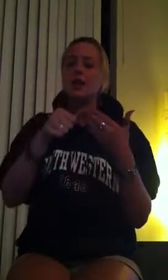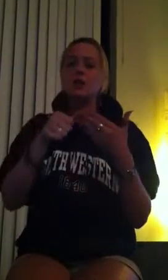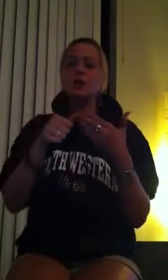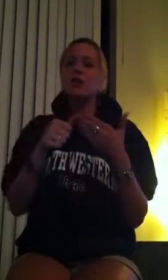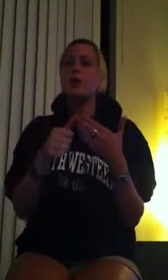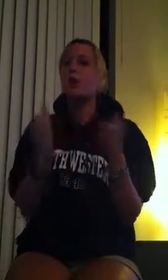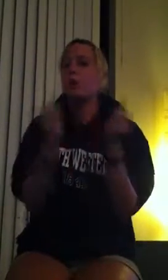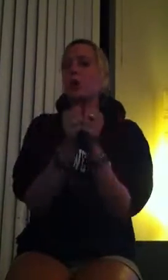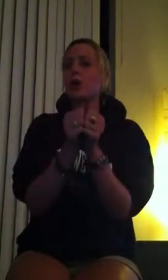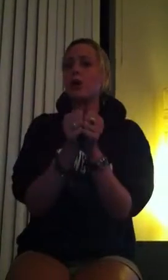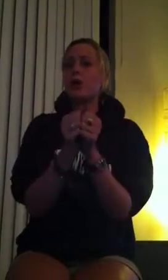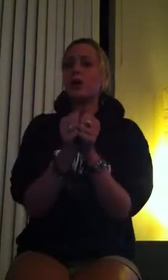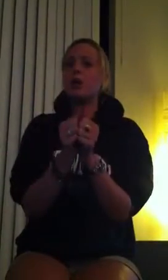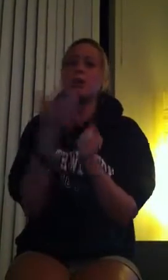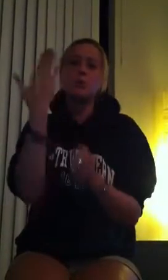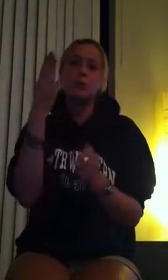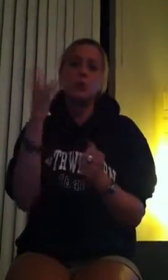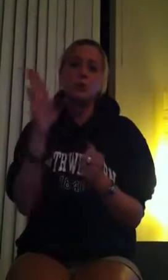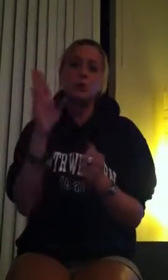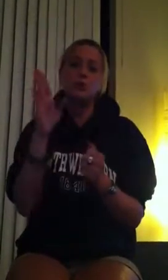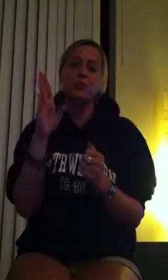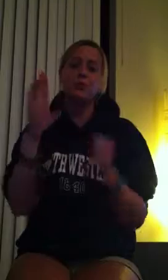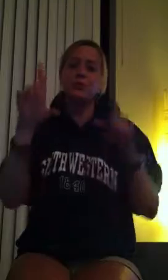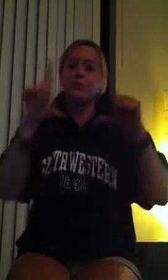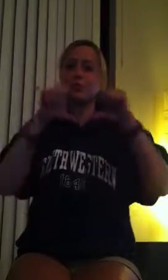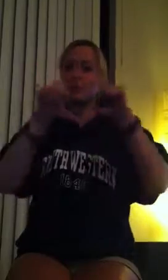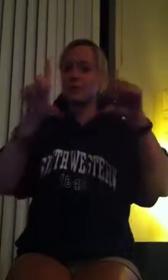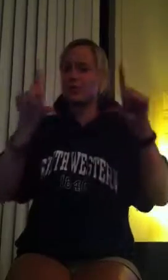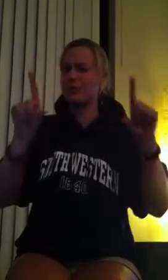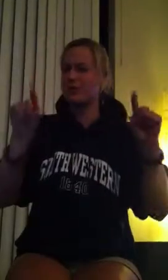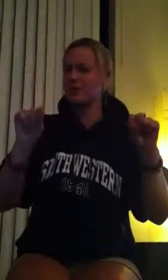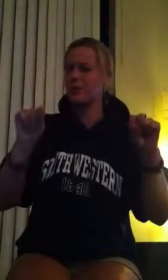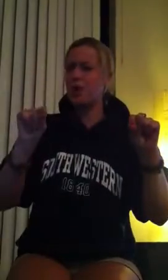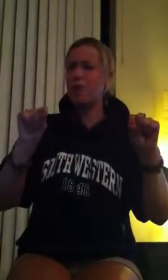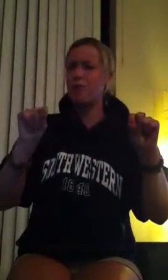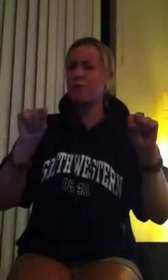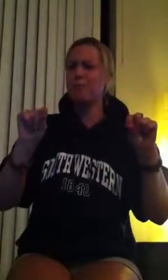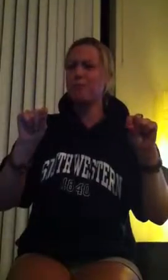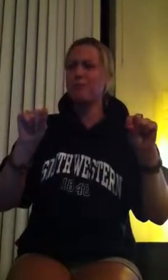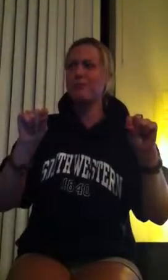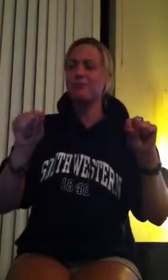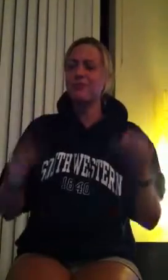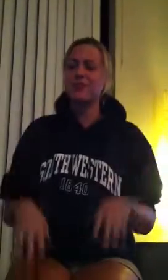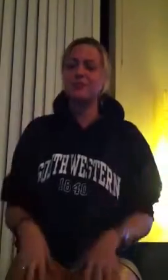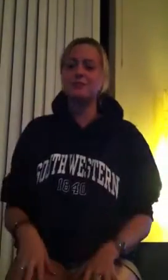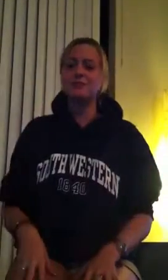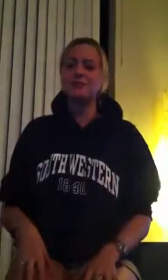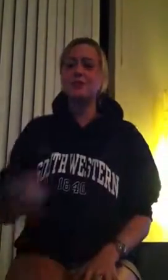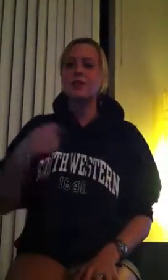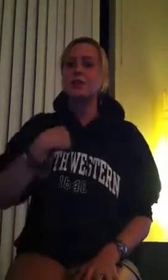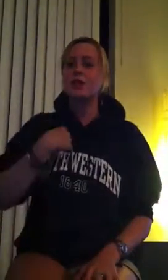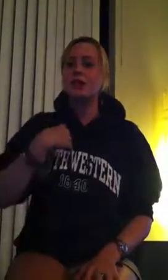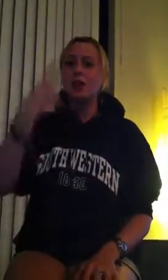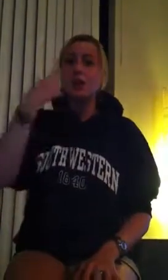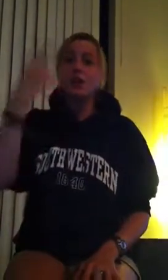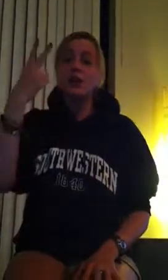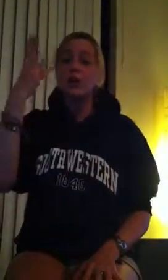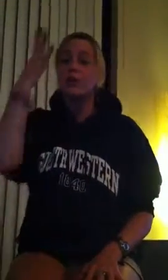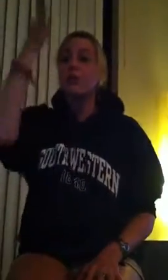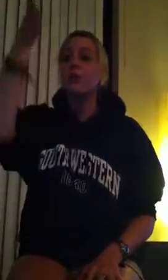and she looked forward to those letters so much. I think she had a hard time